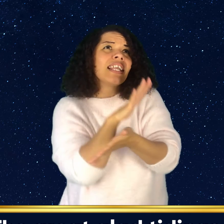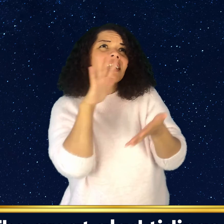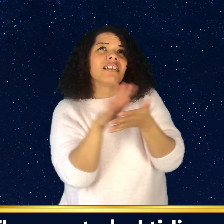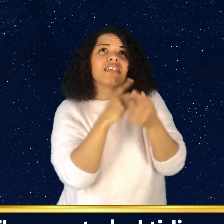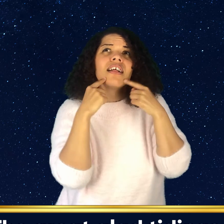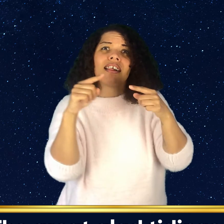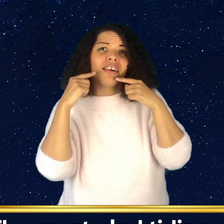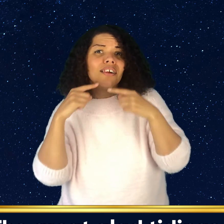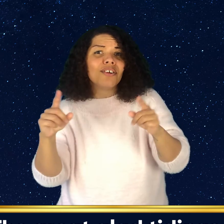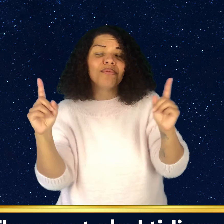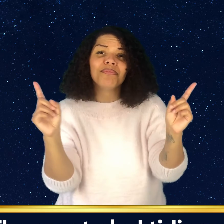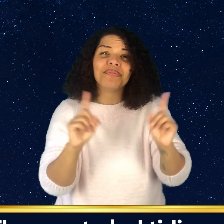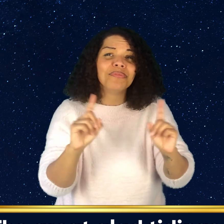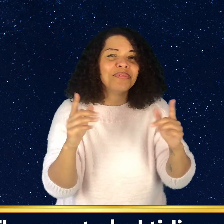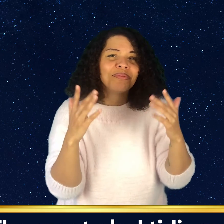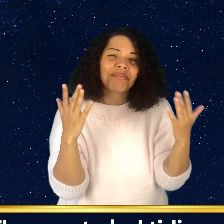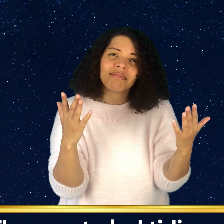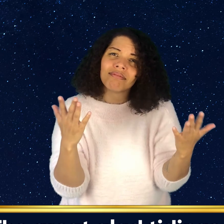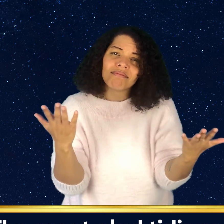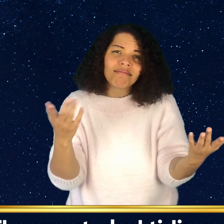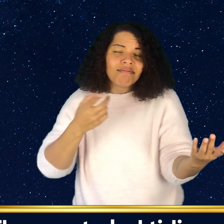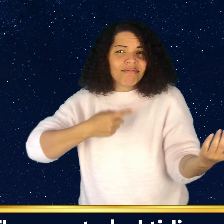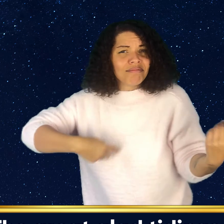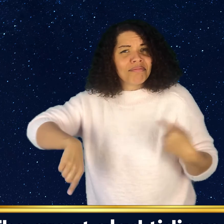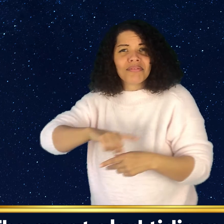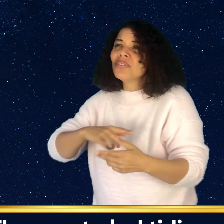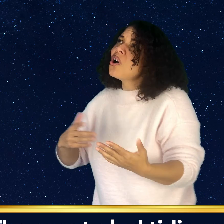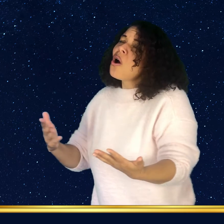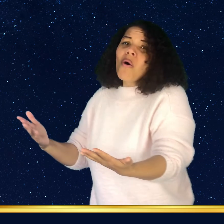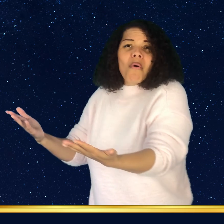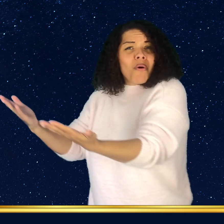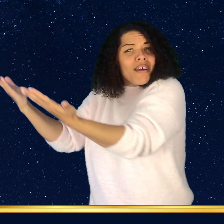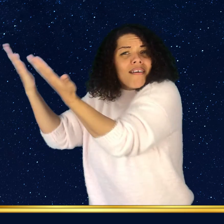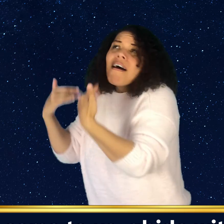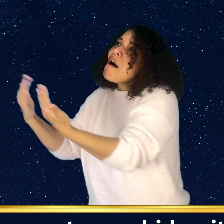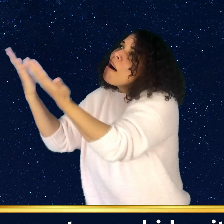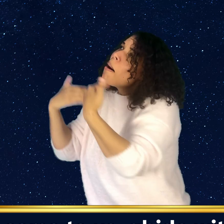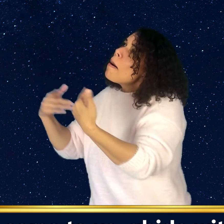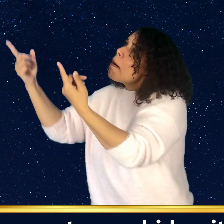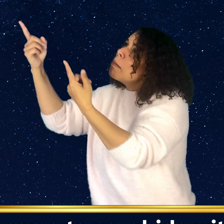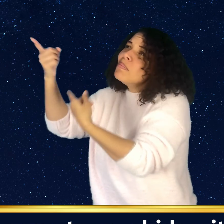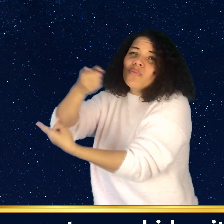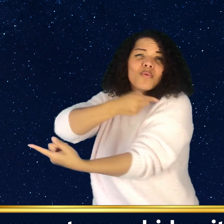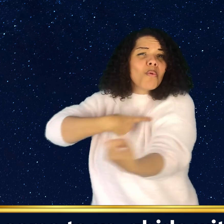the great our tidings tell. O come to